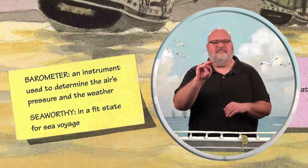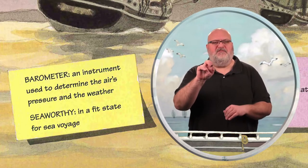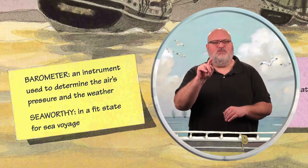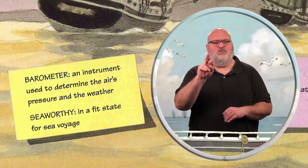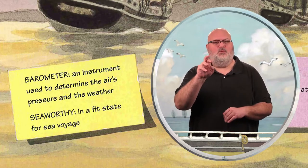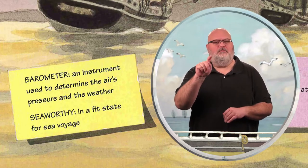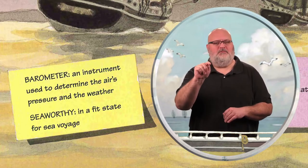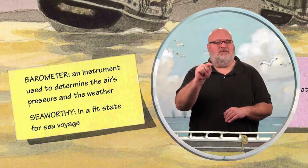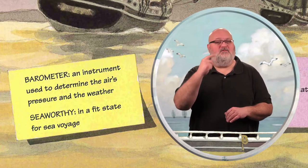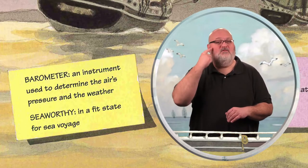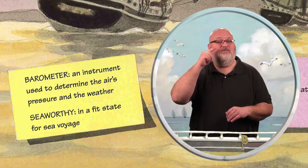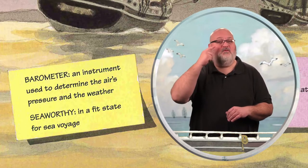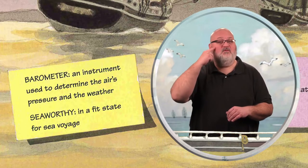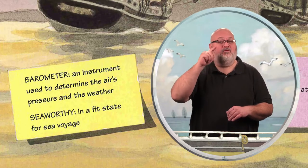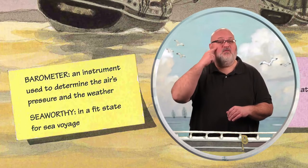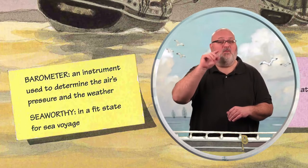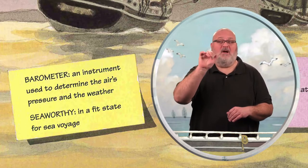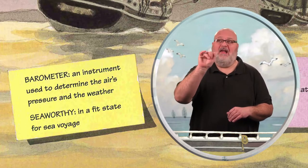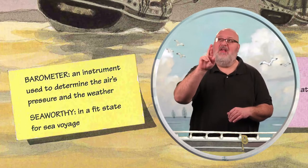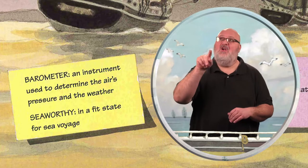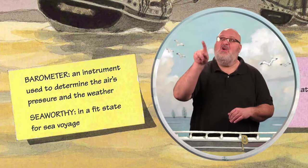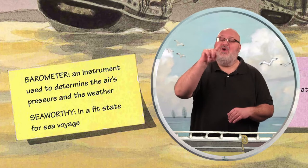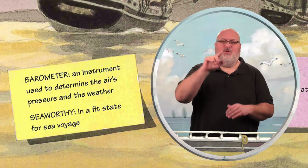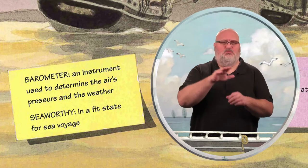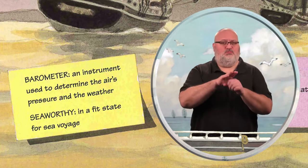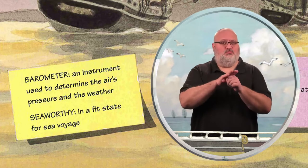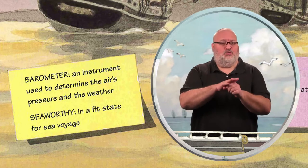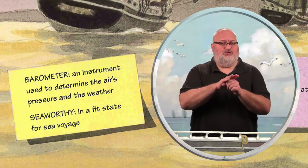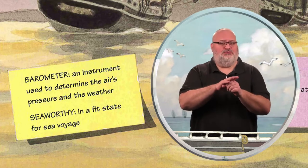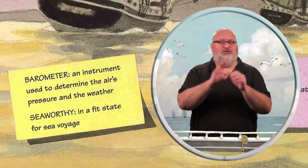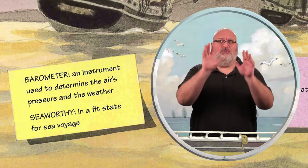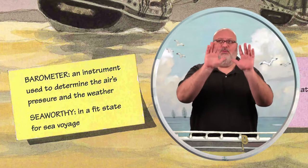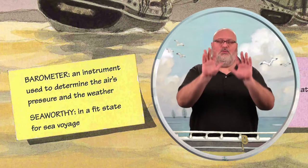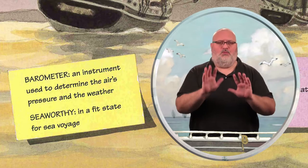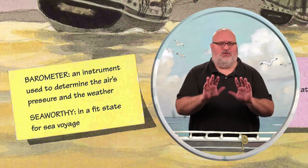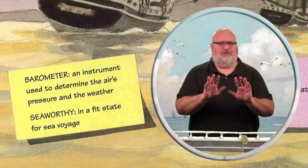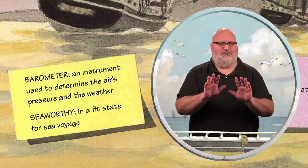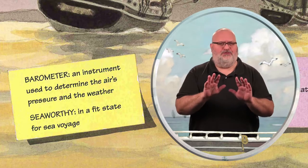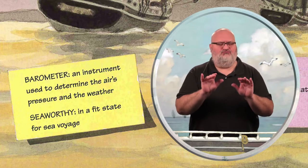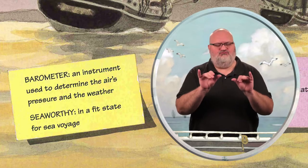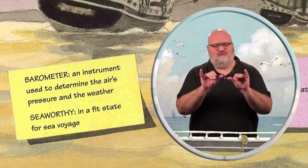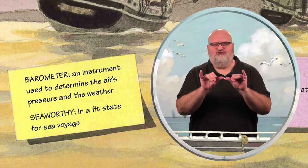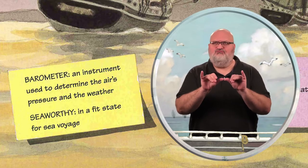An instrument used to determine the air's pressure and the weather. An instrument